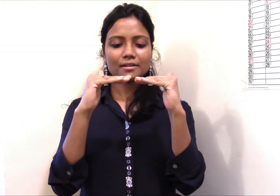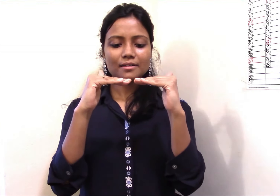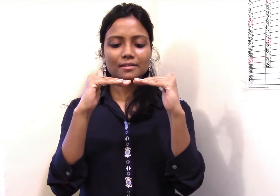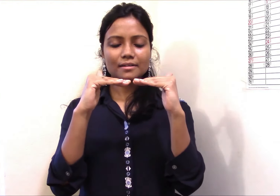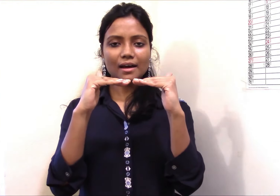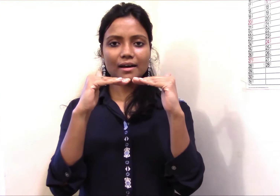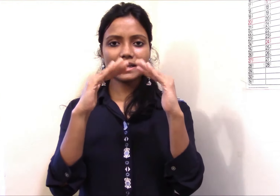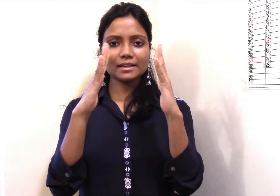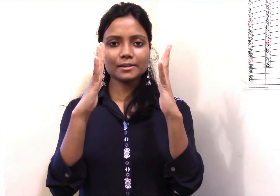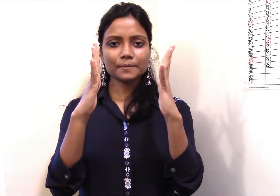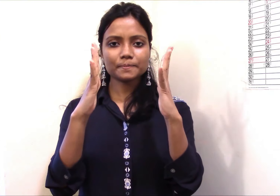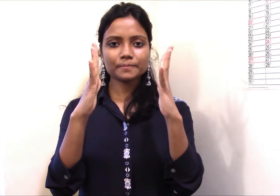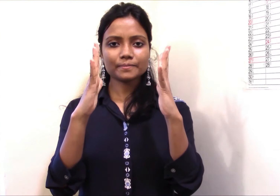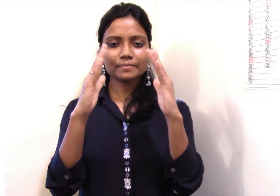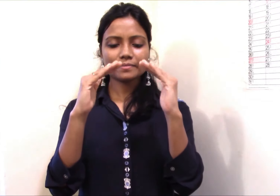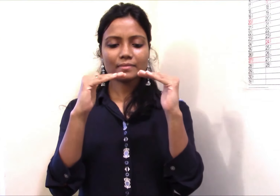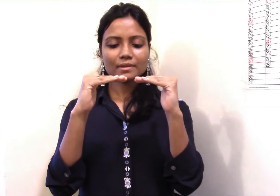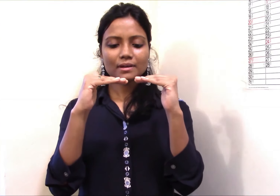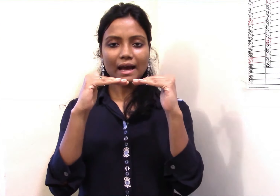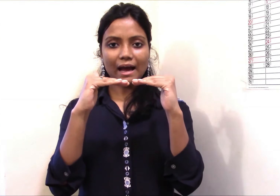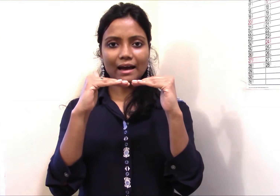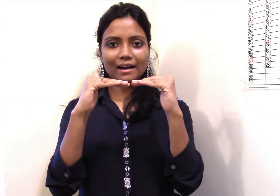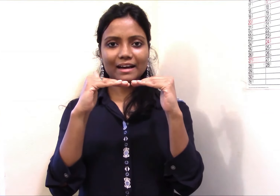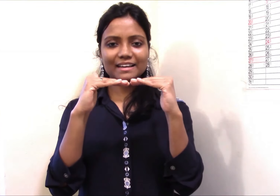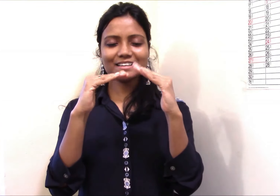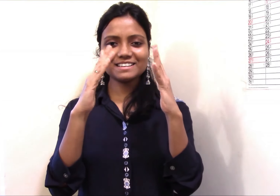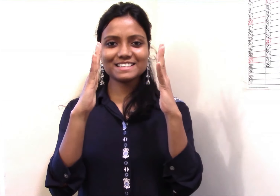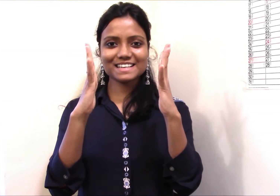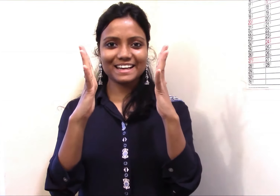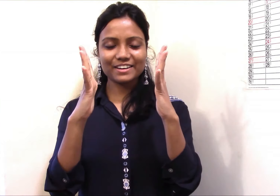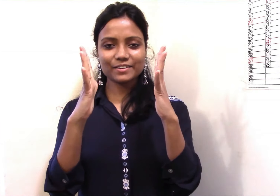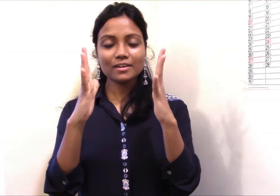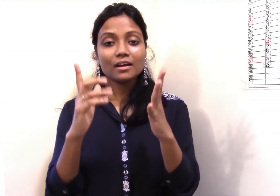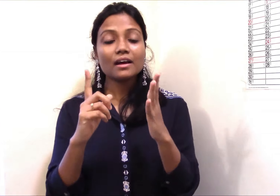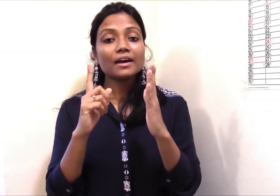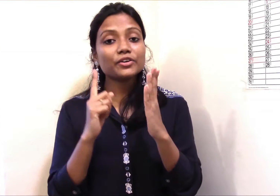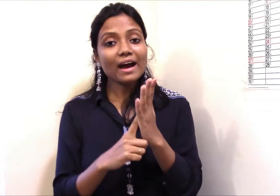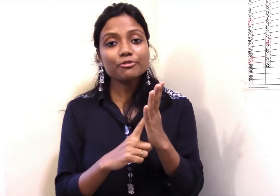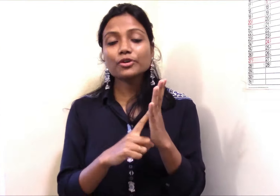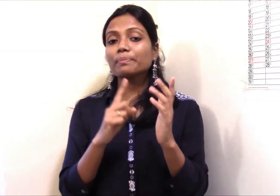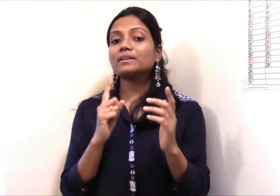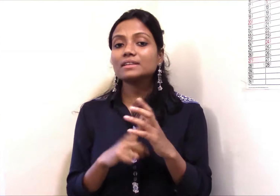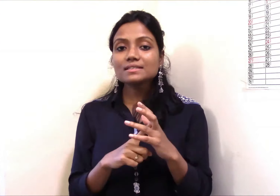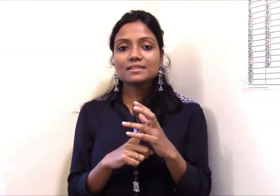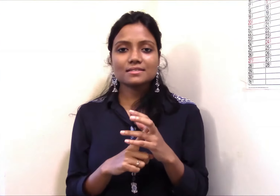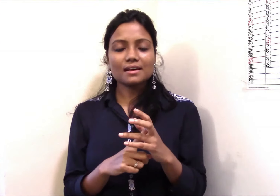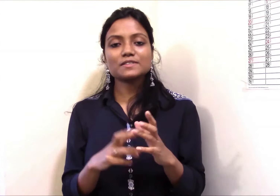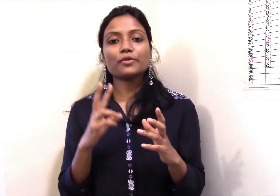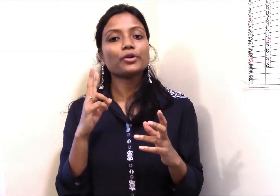Nine. Ten. You have to repeat this. exercise for